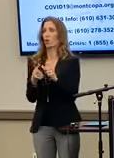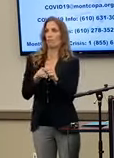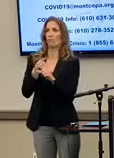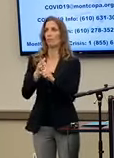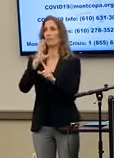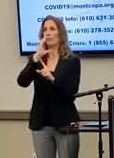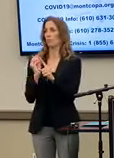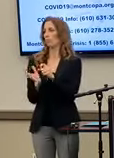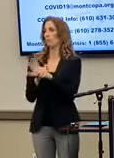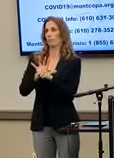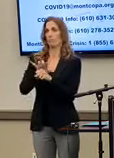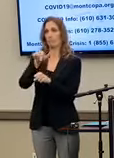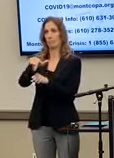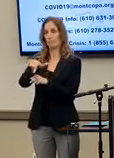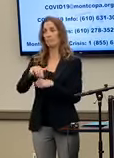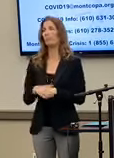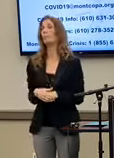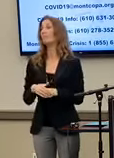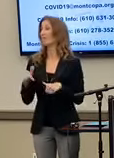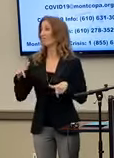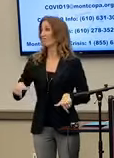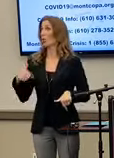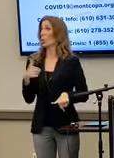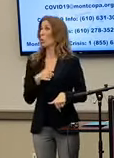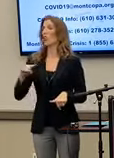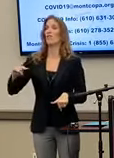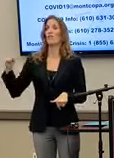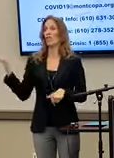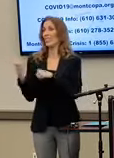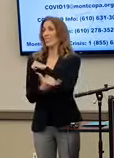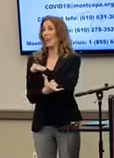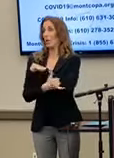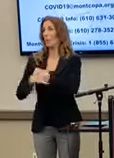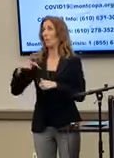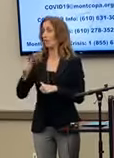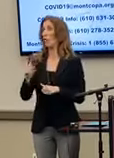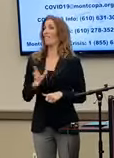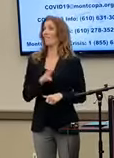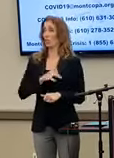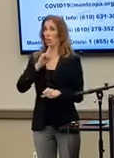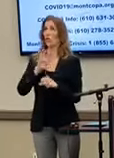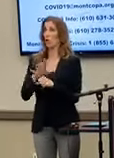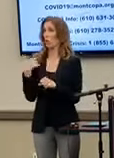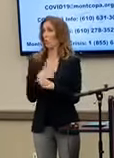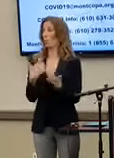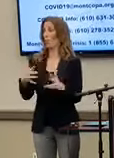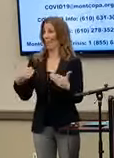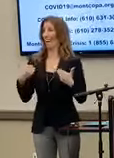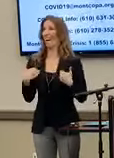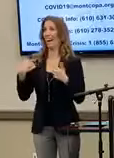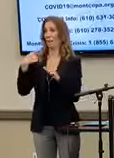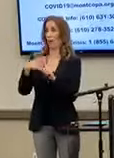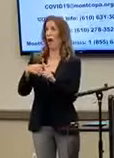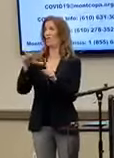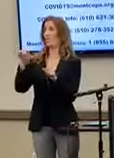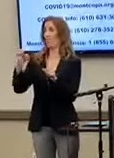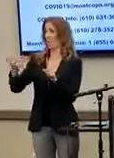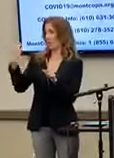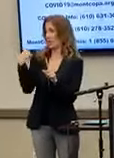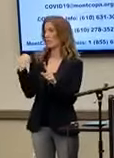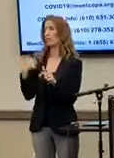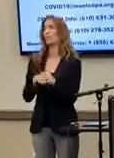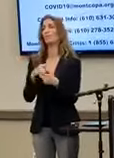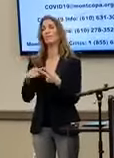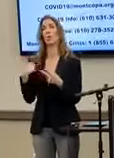-19. As Montgomery County is the first county in Pennsylvania to officially confirm a case of the coronavirus, and the